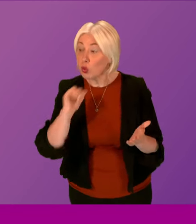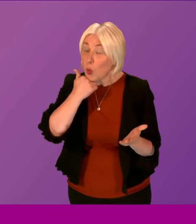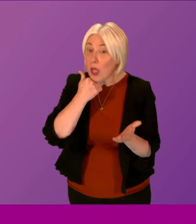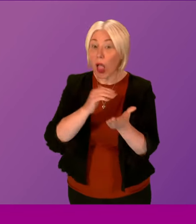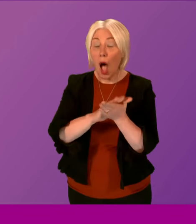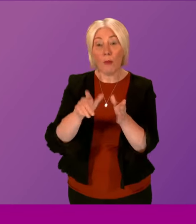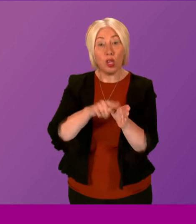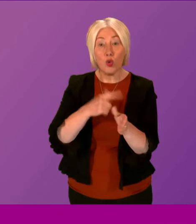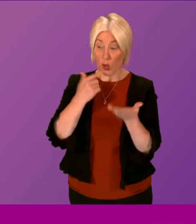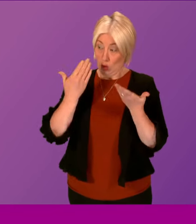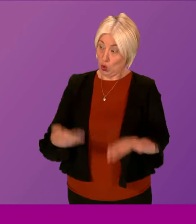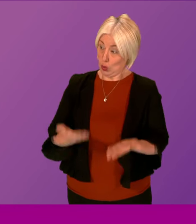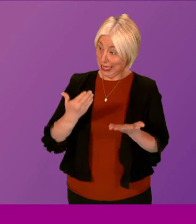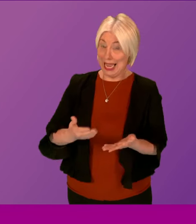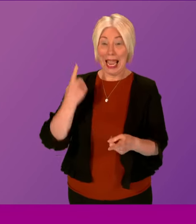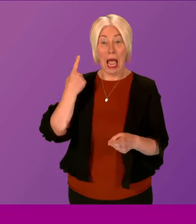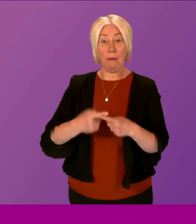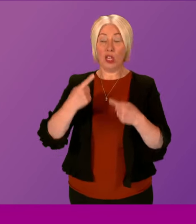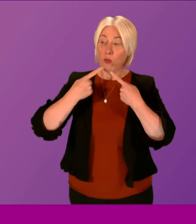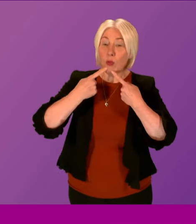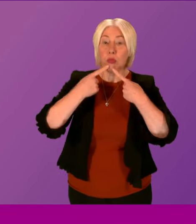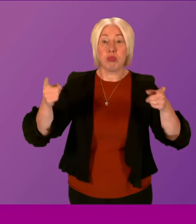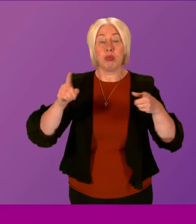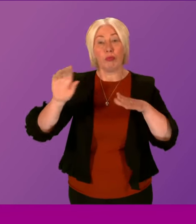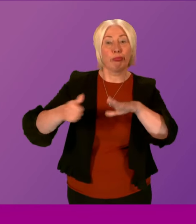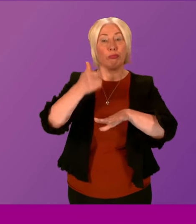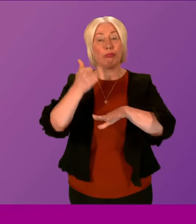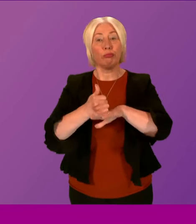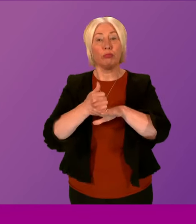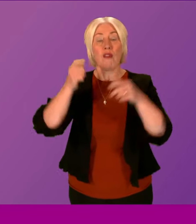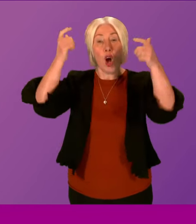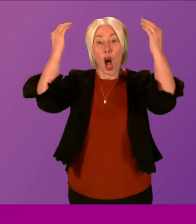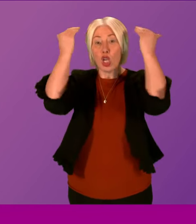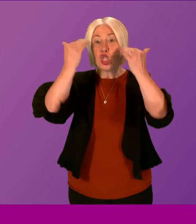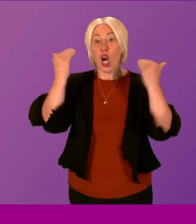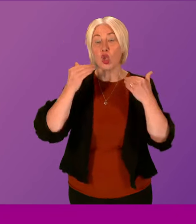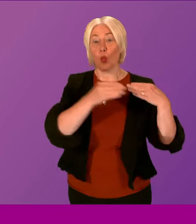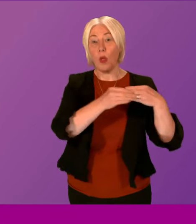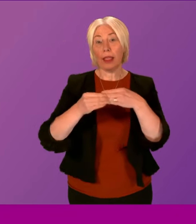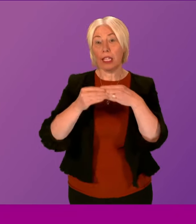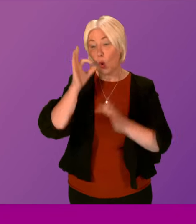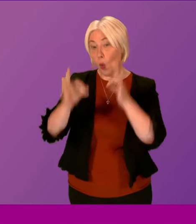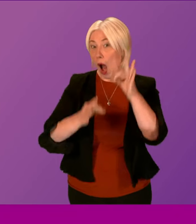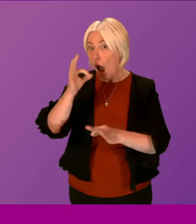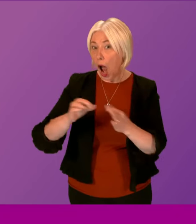the opportunity today to immediately announce the establishment of a judge-led inquiry? First Minister.